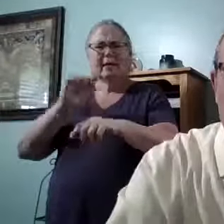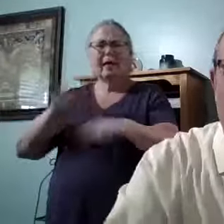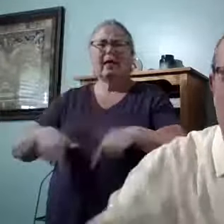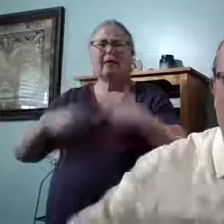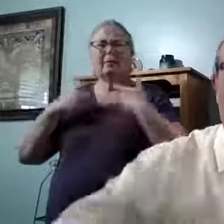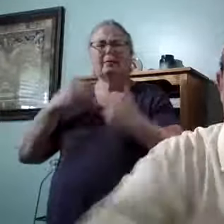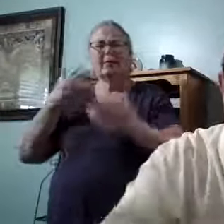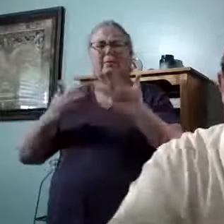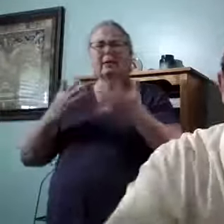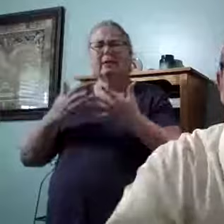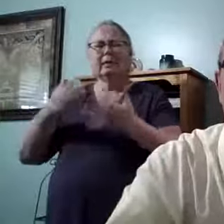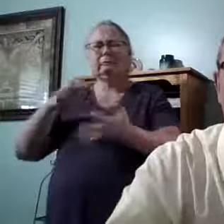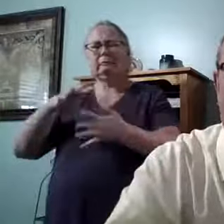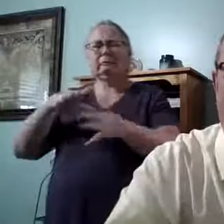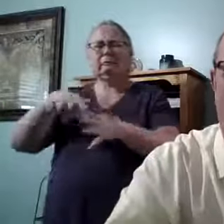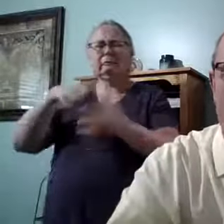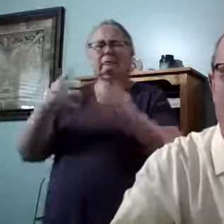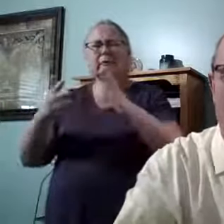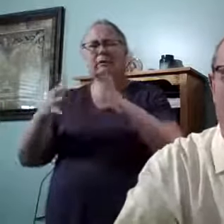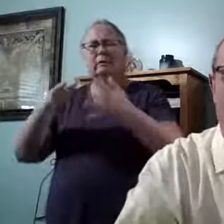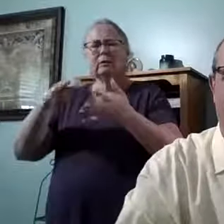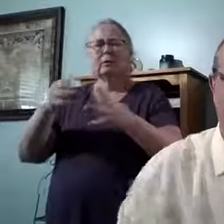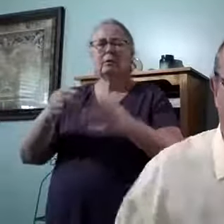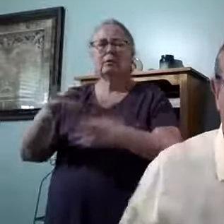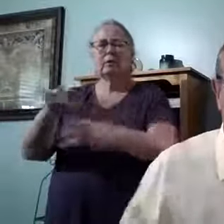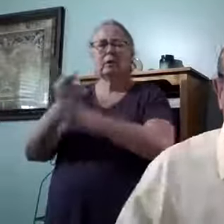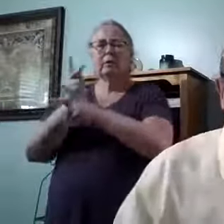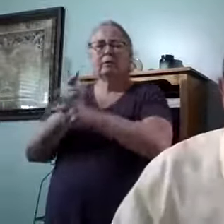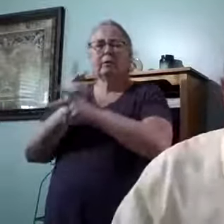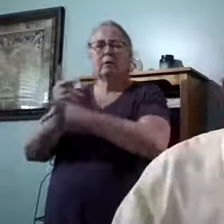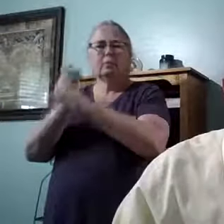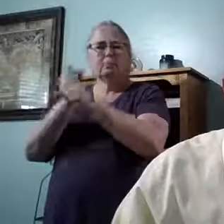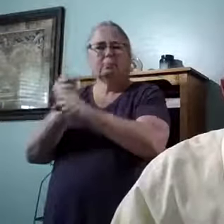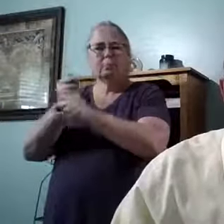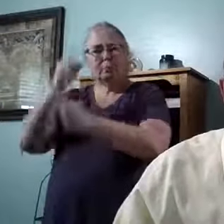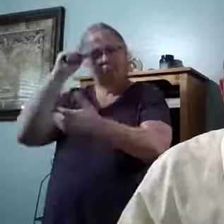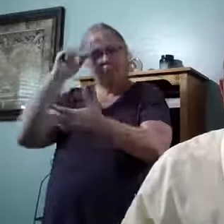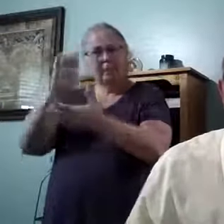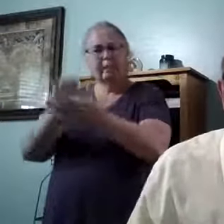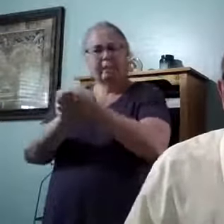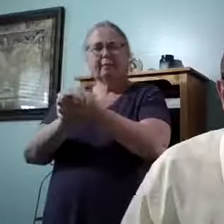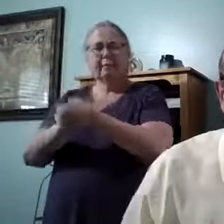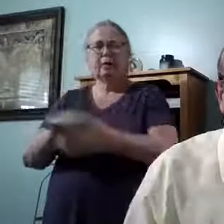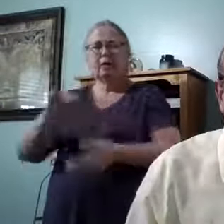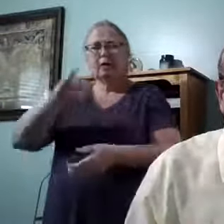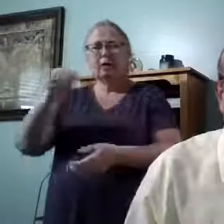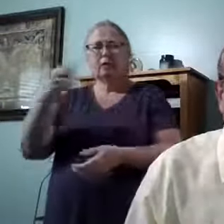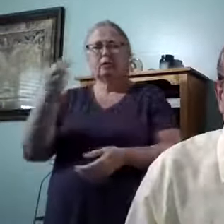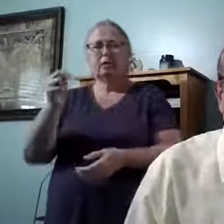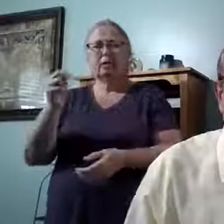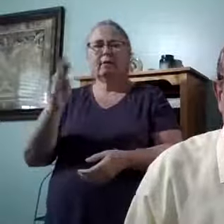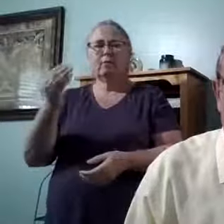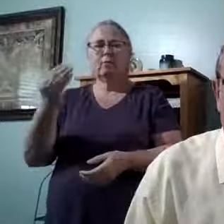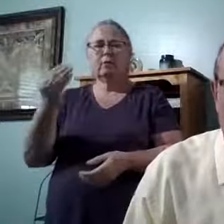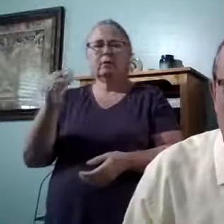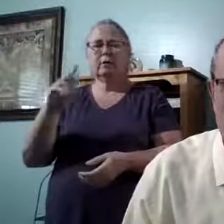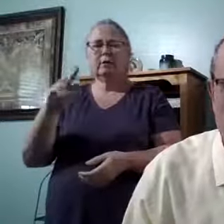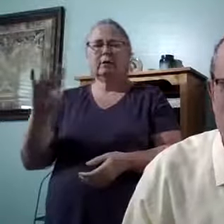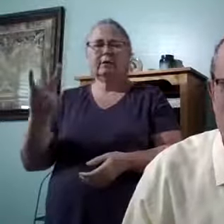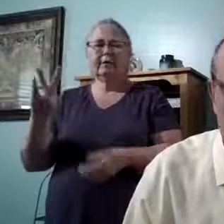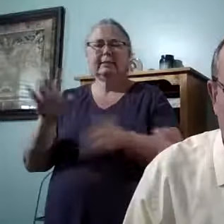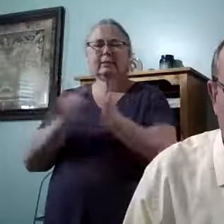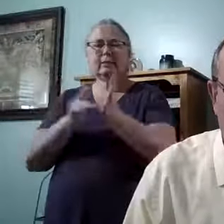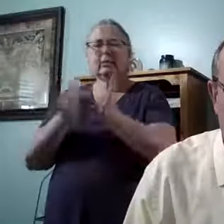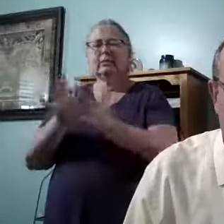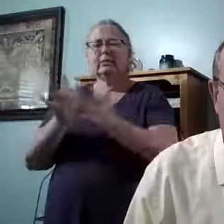be a little shaky, but we're going to hold on. Hallelujah. John 14 27. Jesus